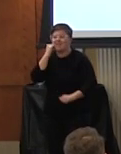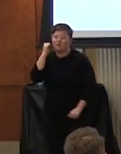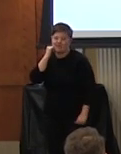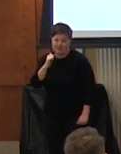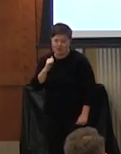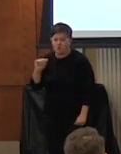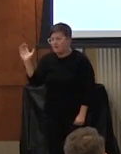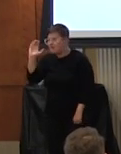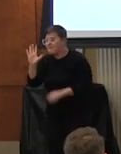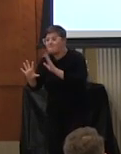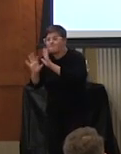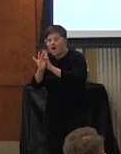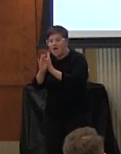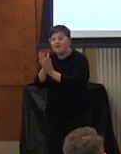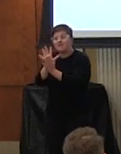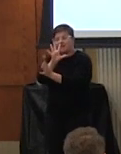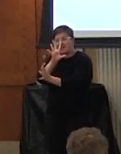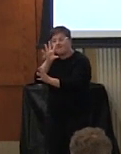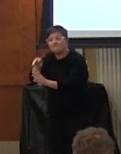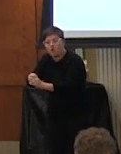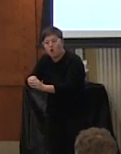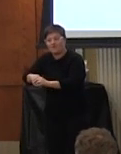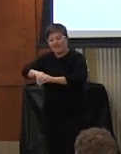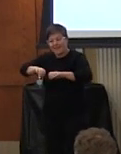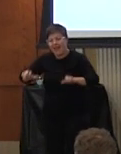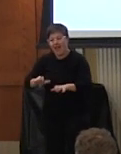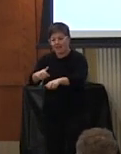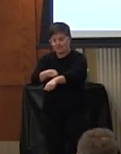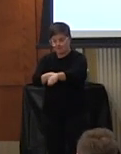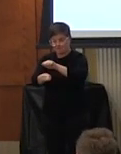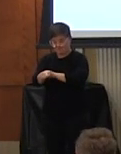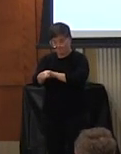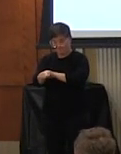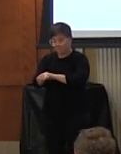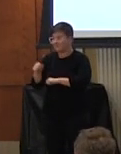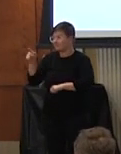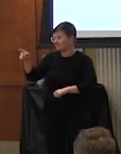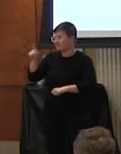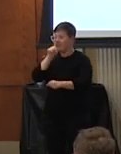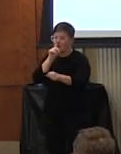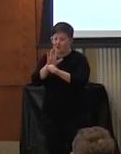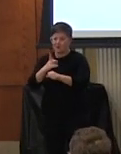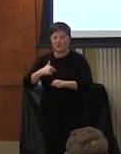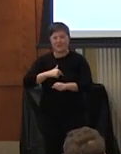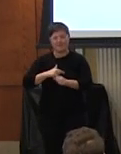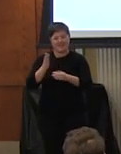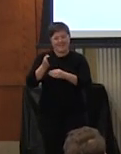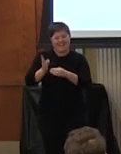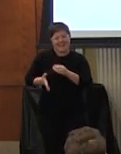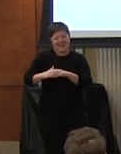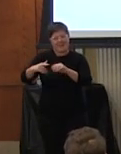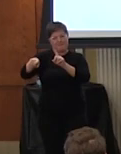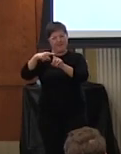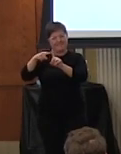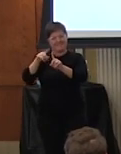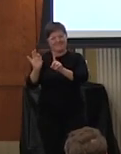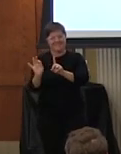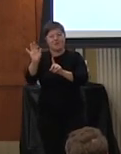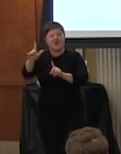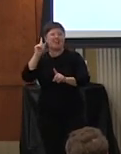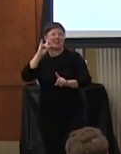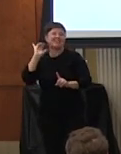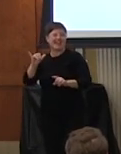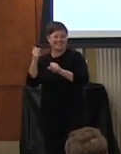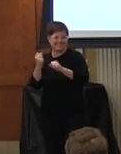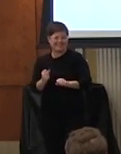them and get involved in them and take action i promise that we end on a positive note and i think that's a very